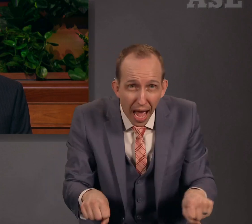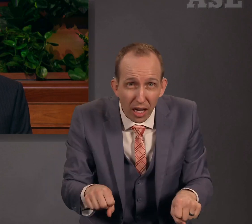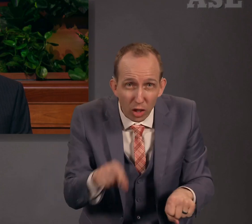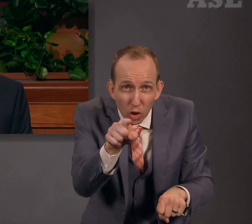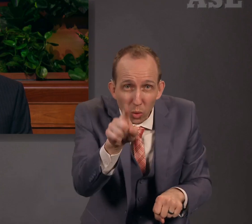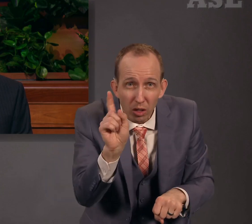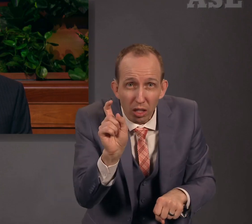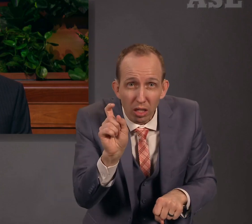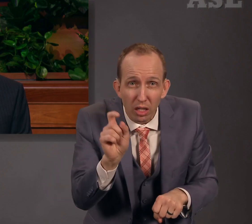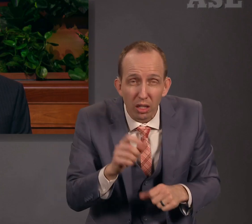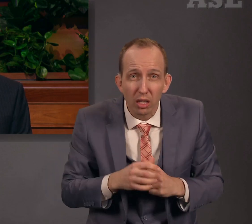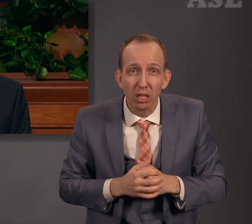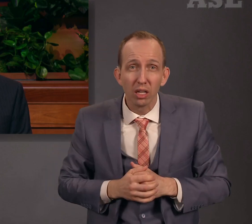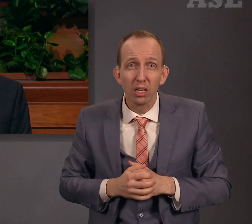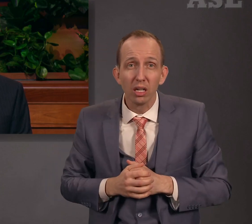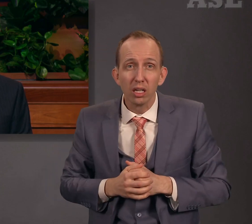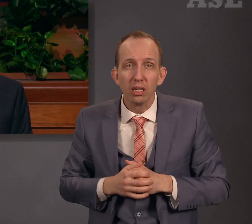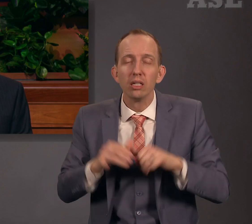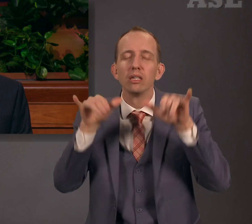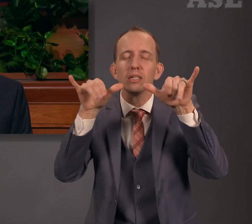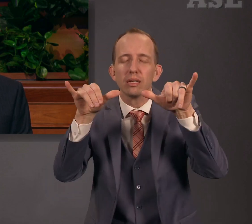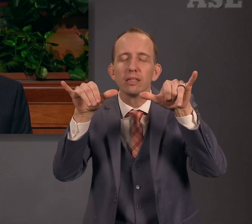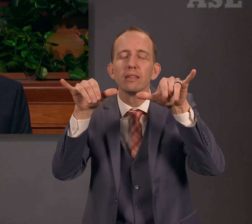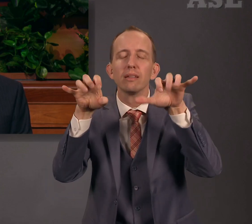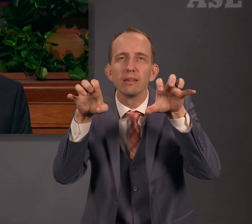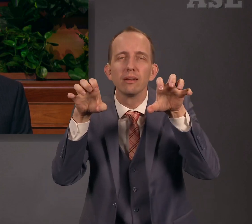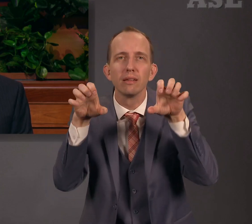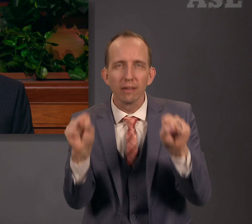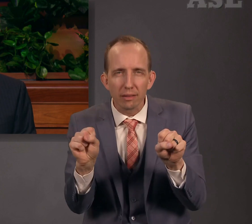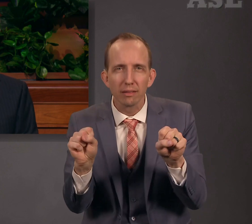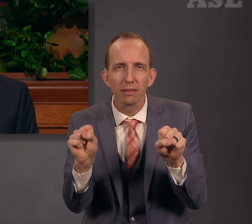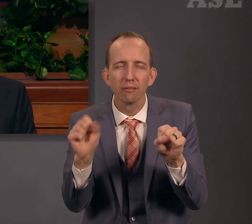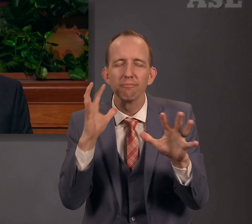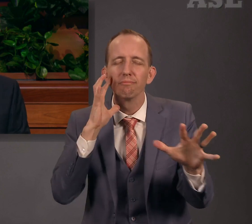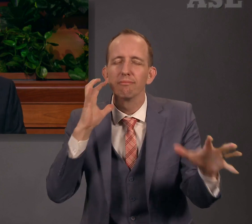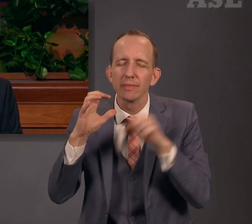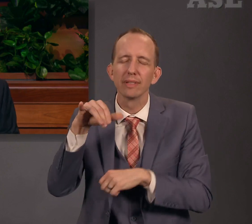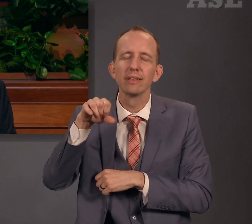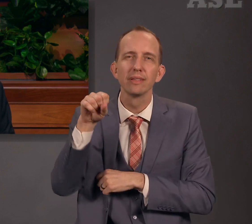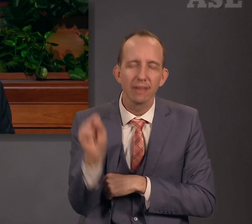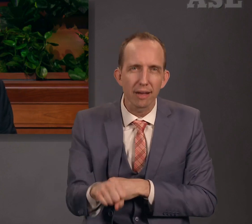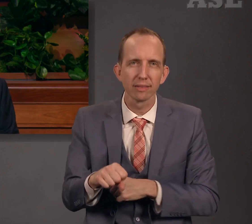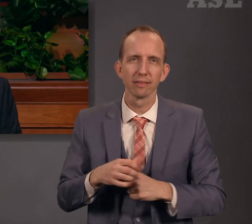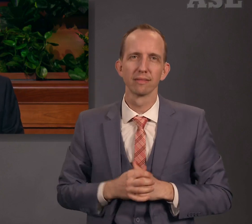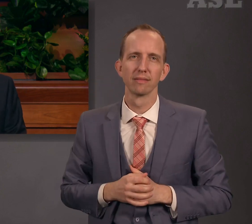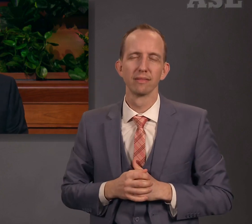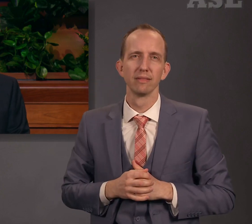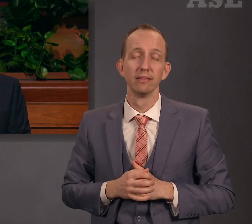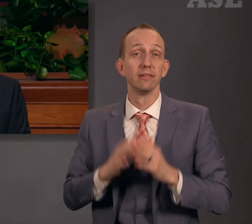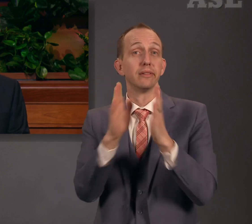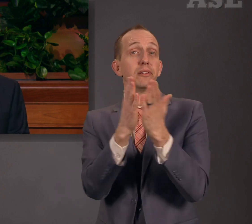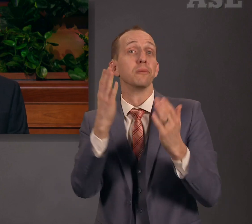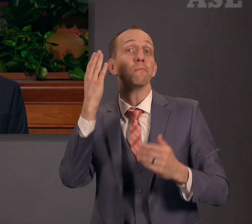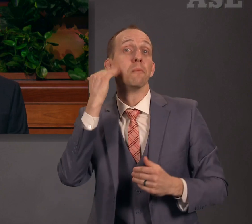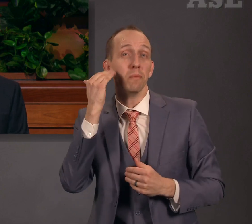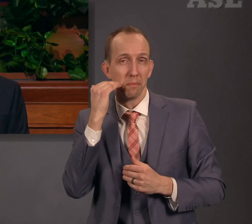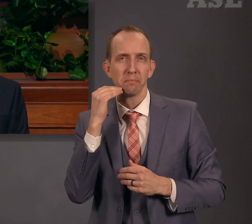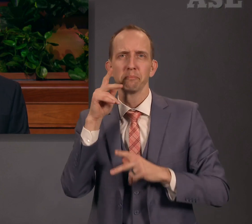question is a resounding yes. In the Book of Mormon, we learn about Alma's teaching and testifying to